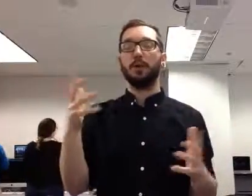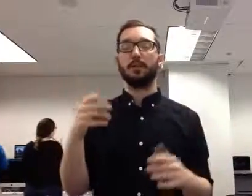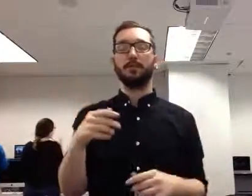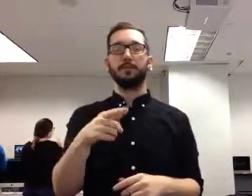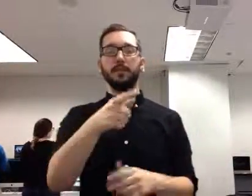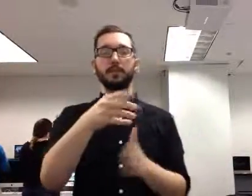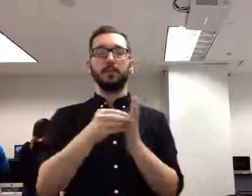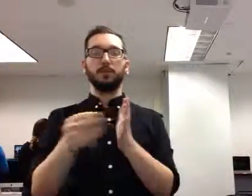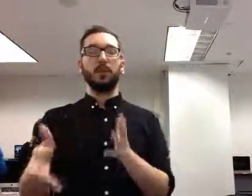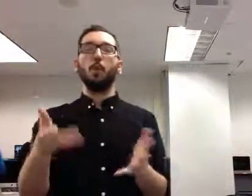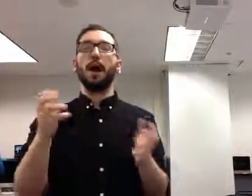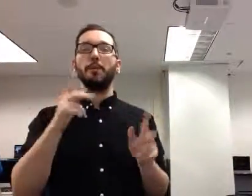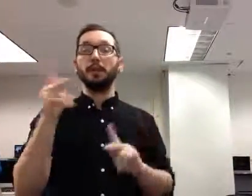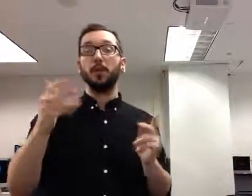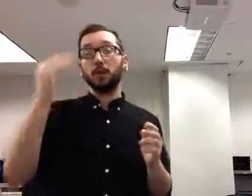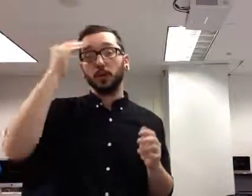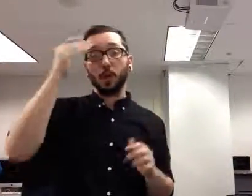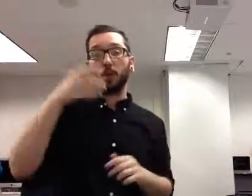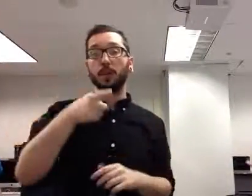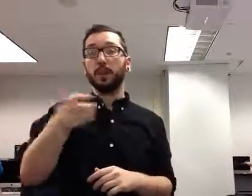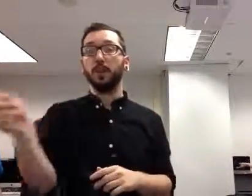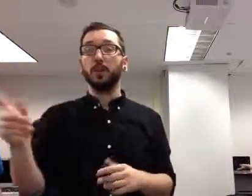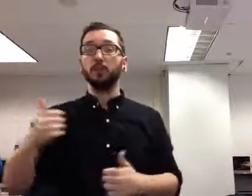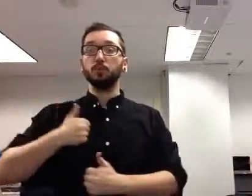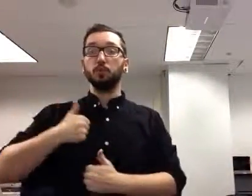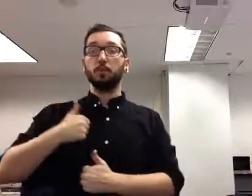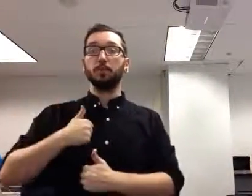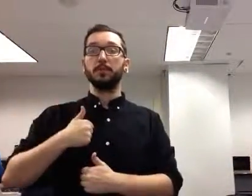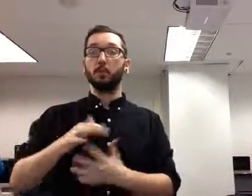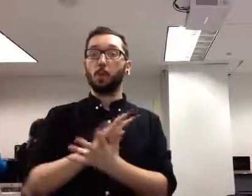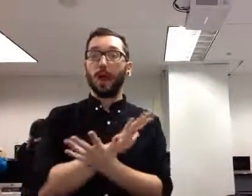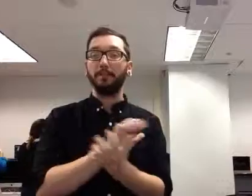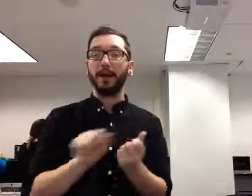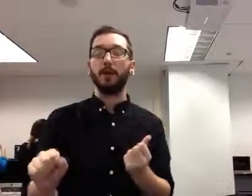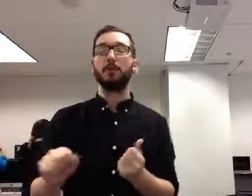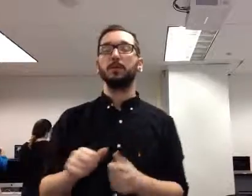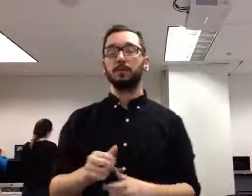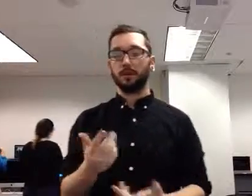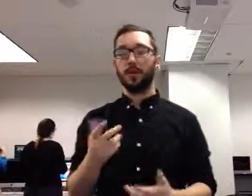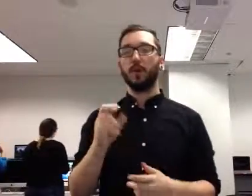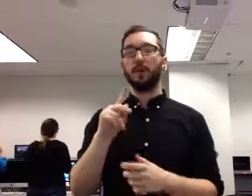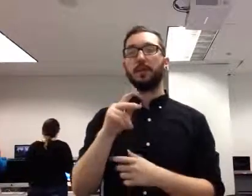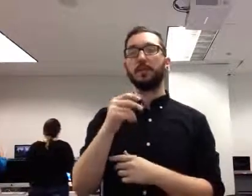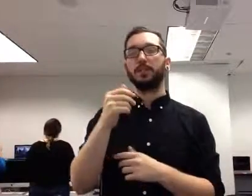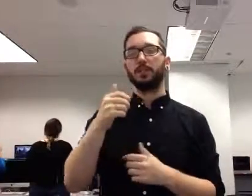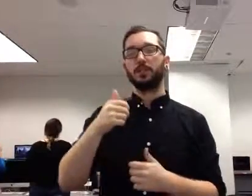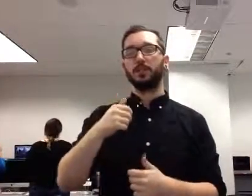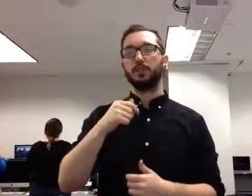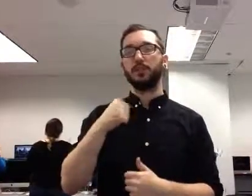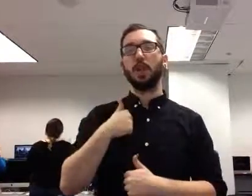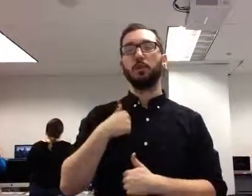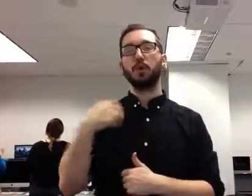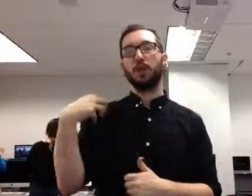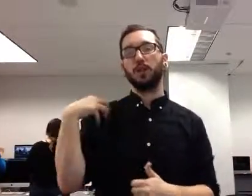There were elements in the American Army, General George Patton, that really didn't want to stop.